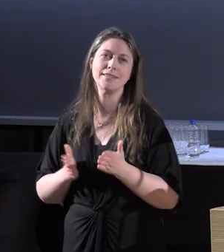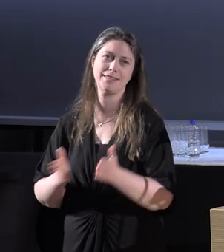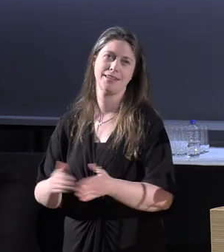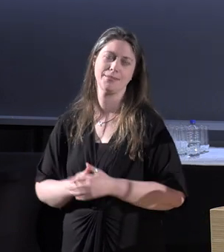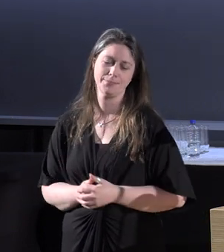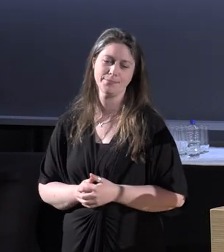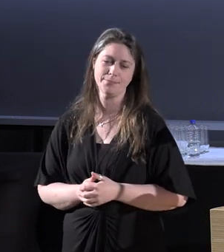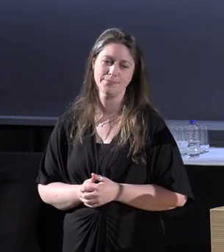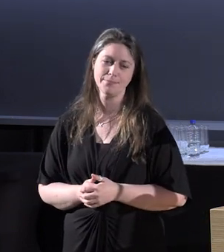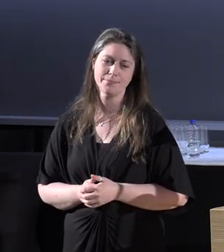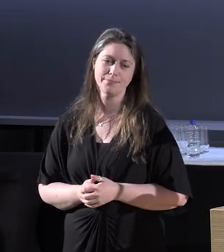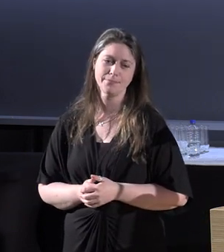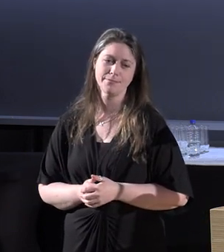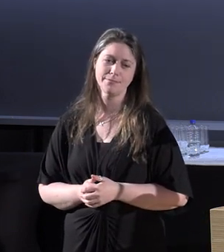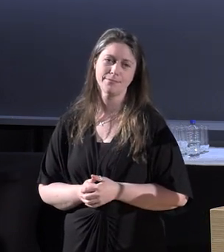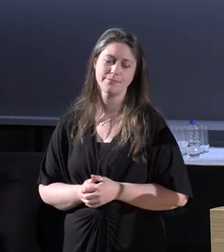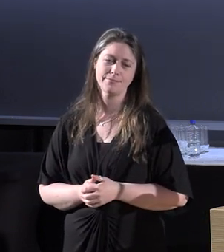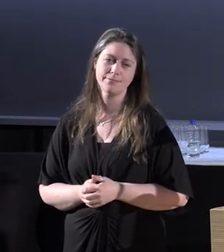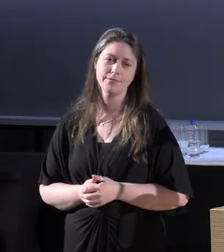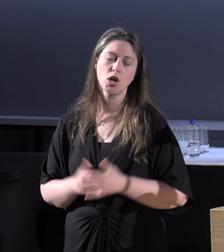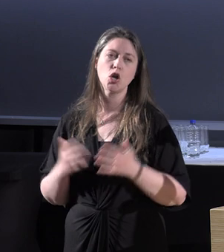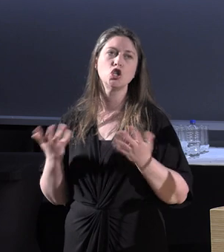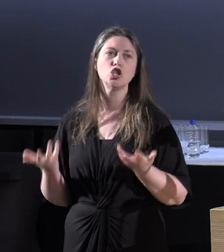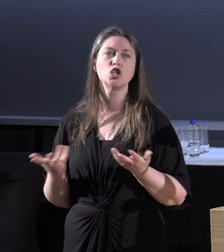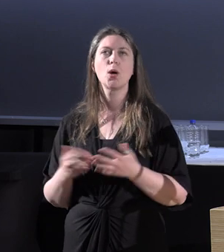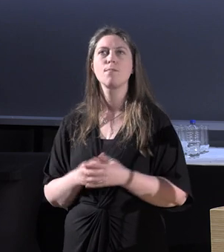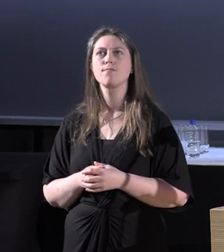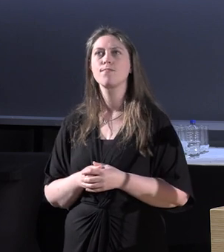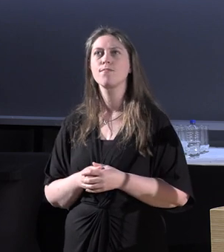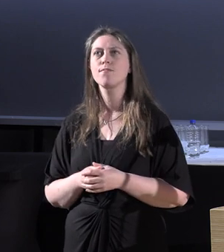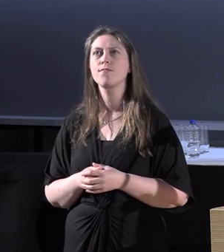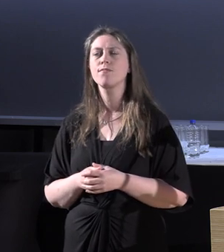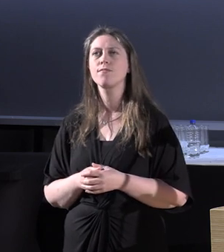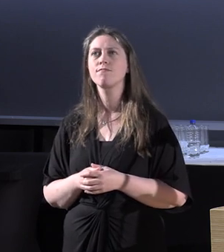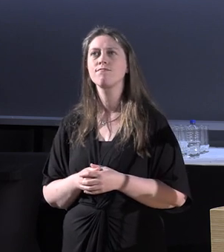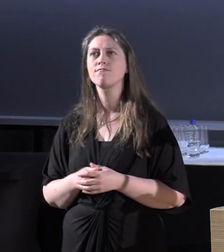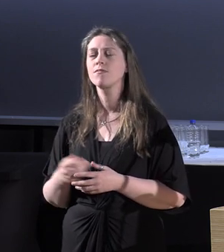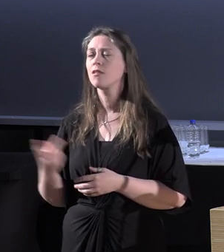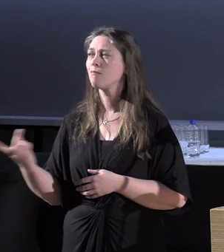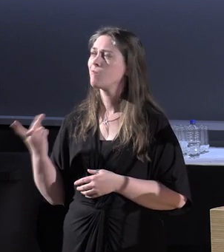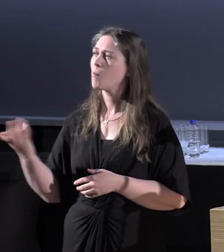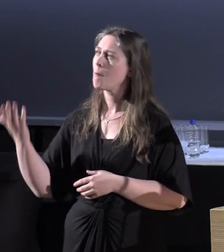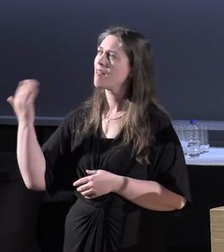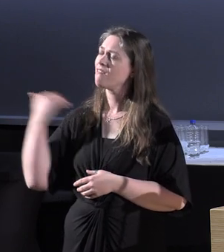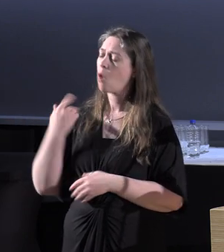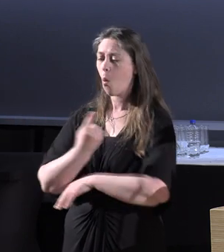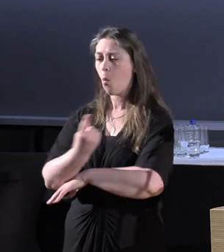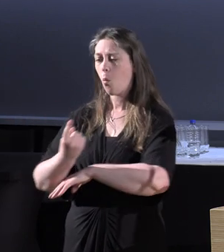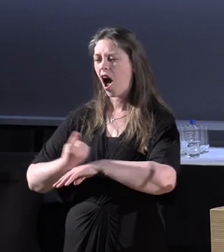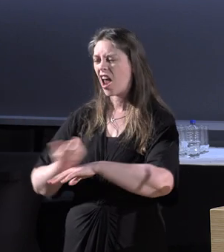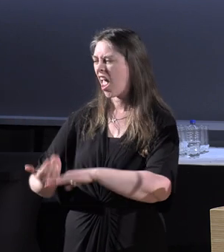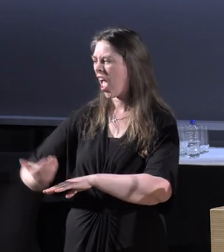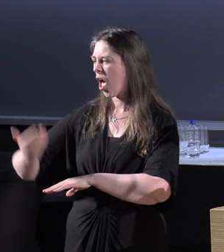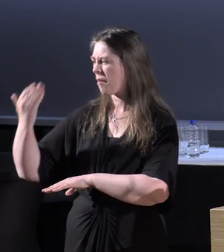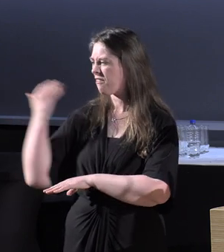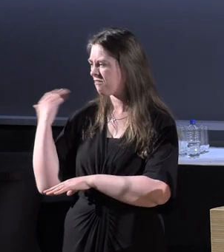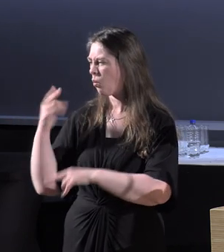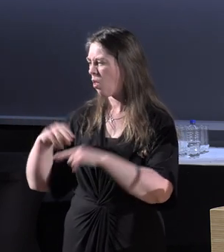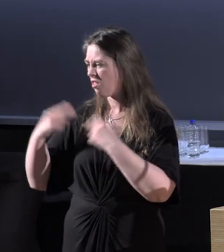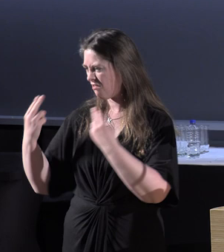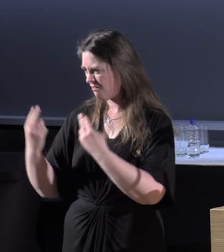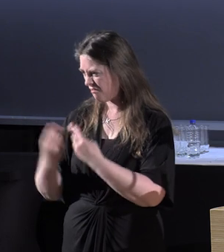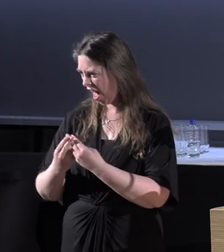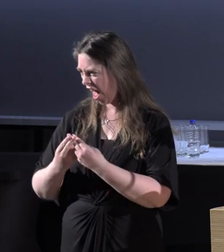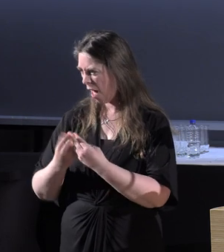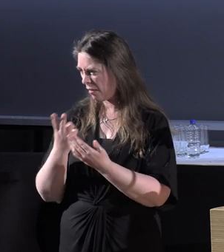So he and I used to spend an hour before the rest of the family got up